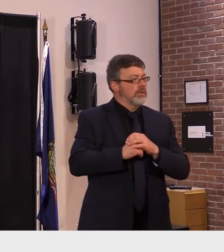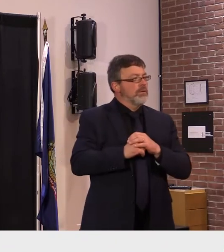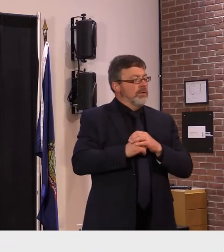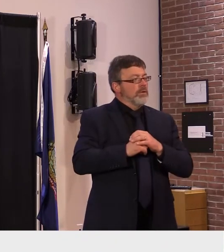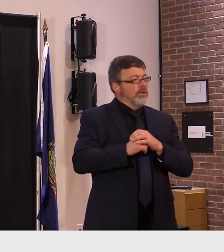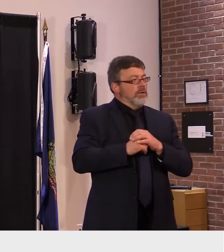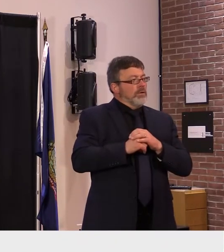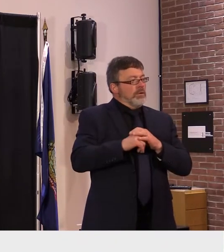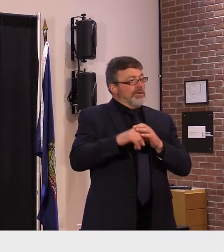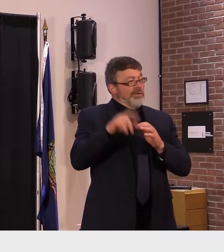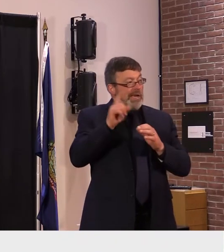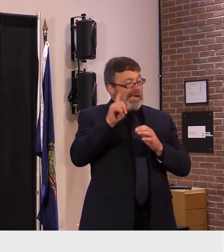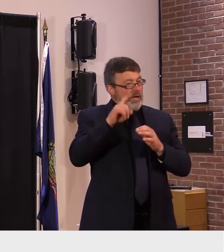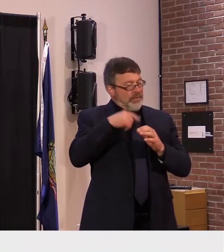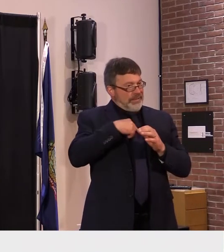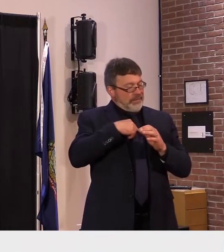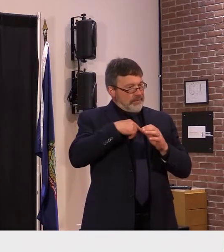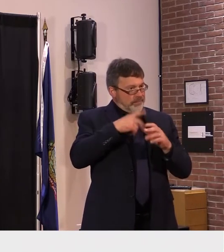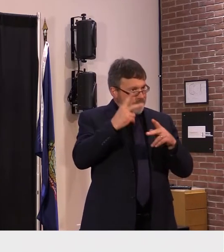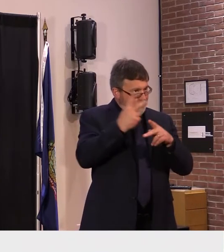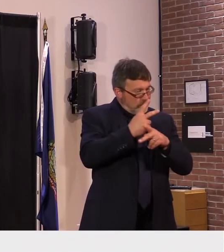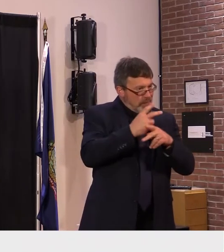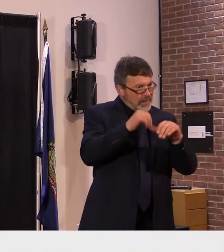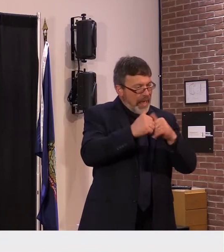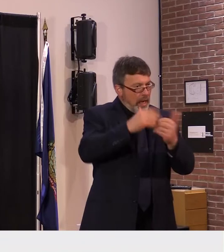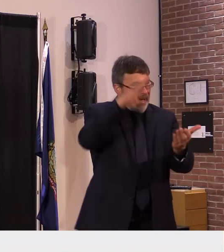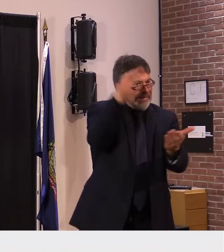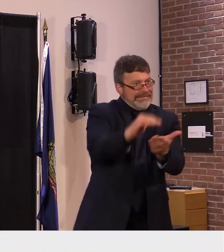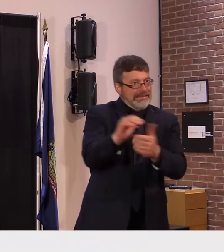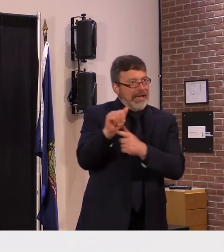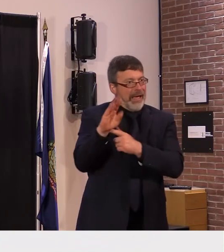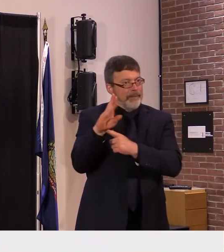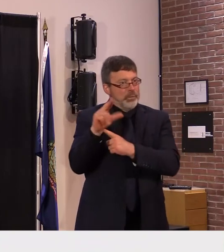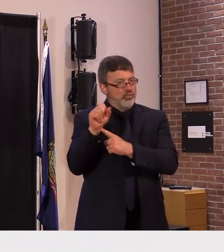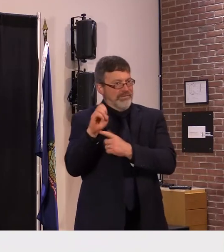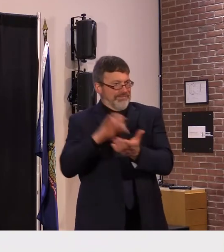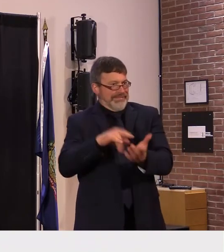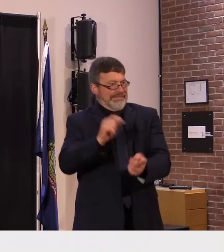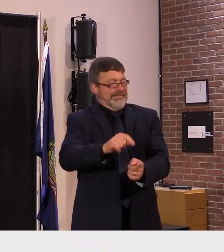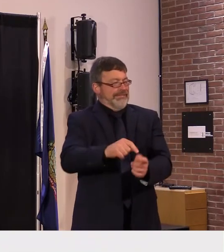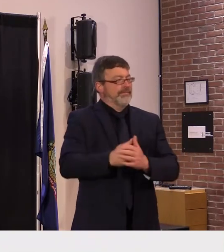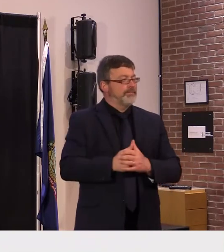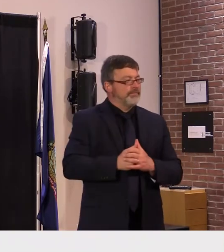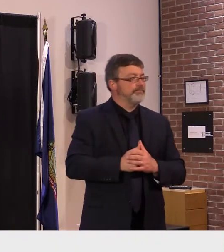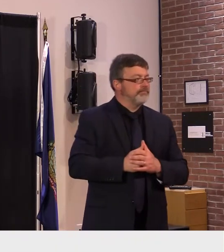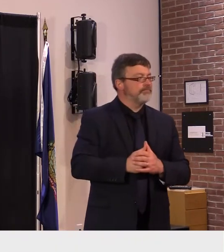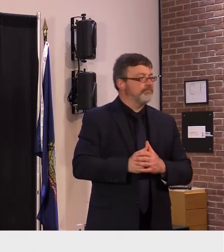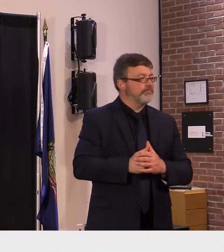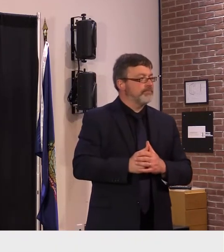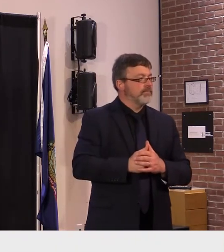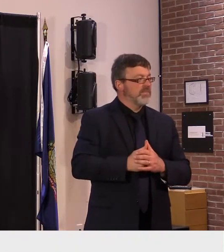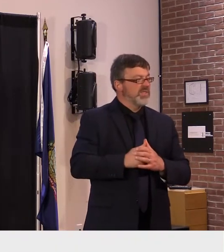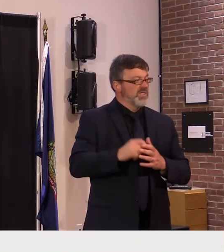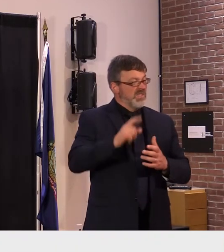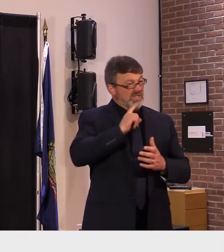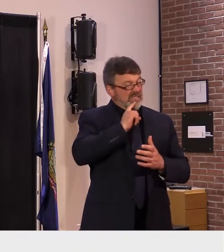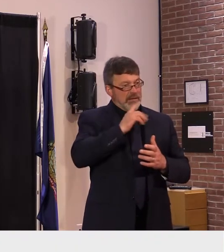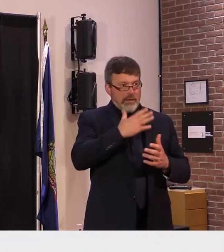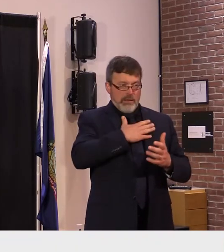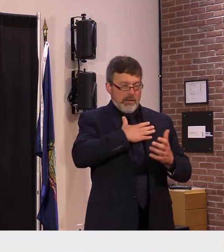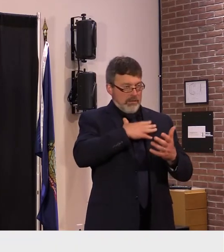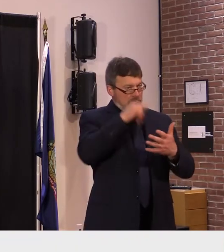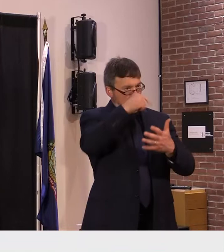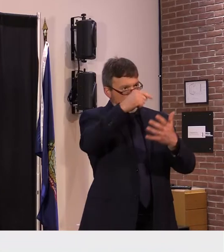uh so we are going to continue to continue all of the strategies that we've been using um and